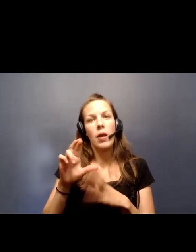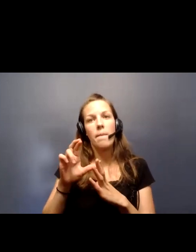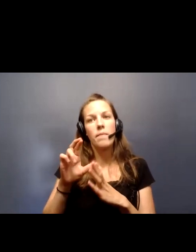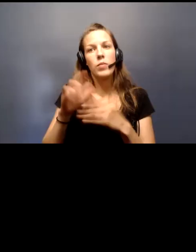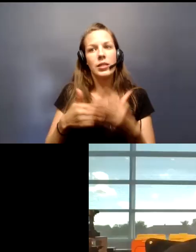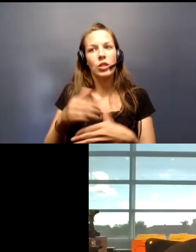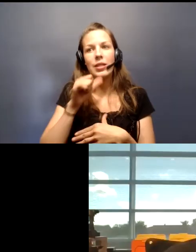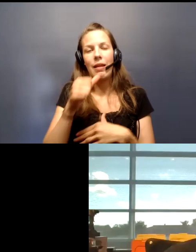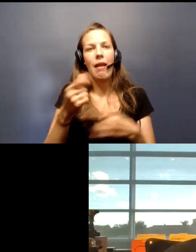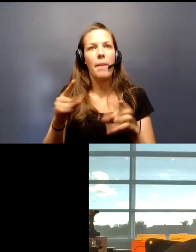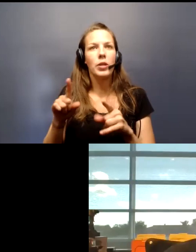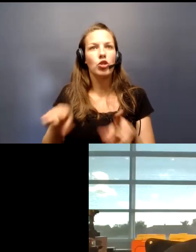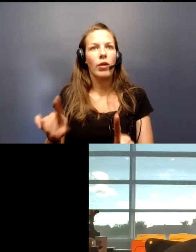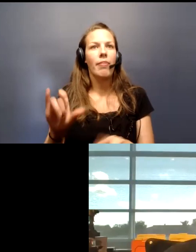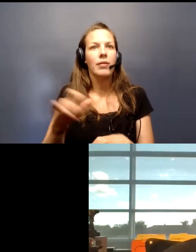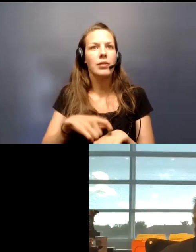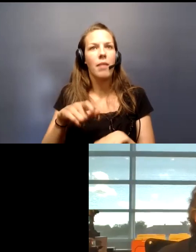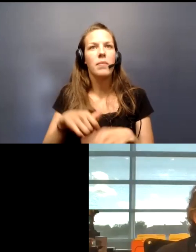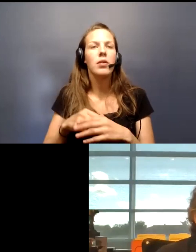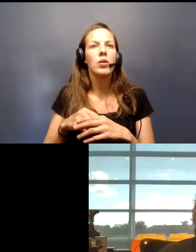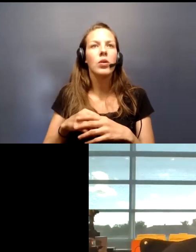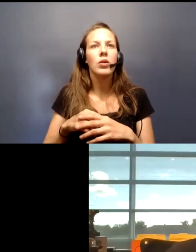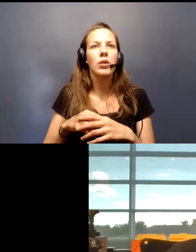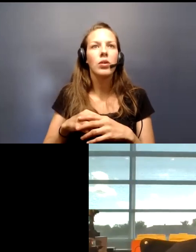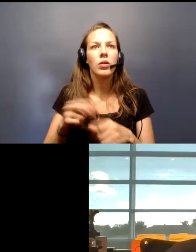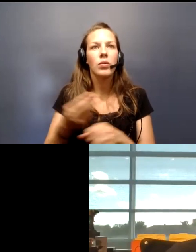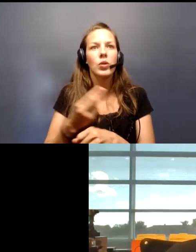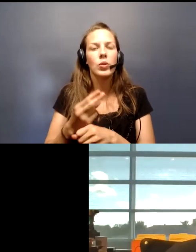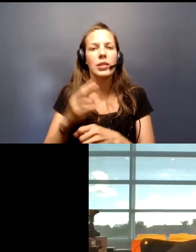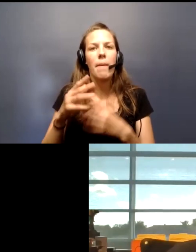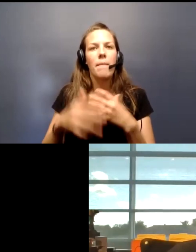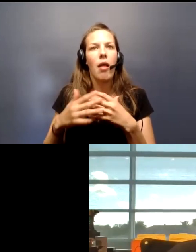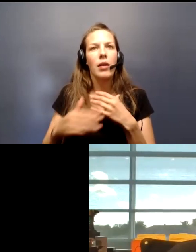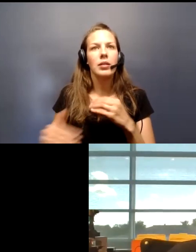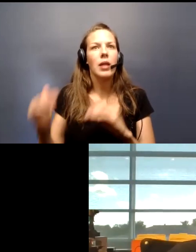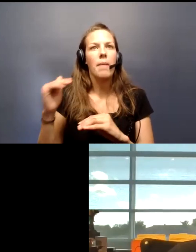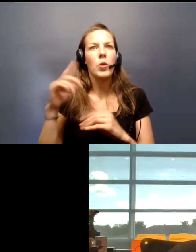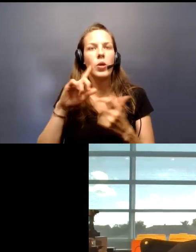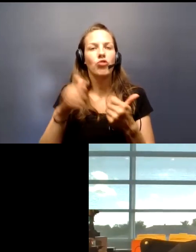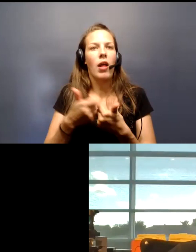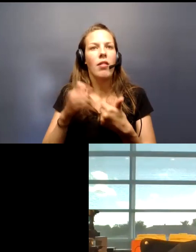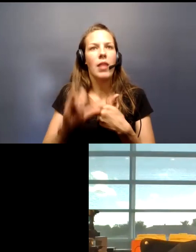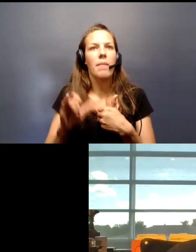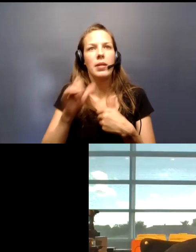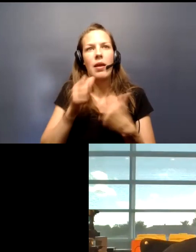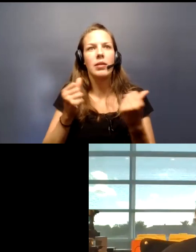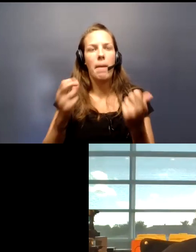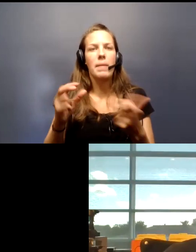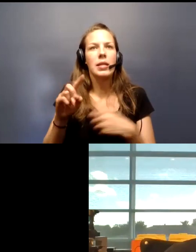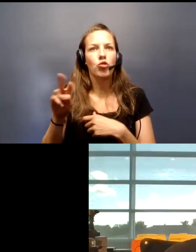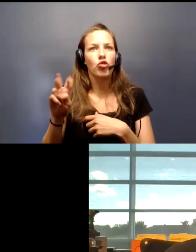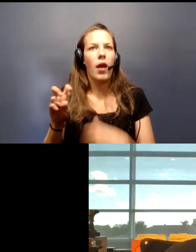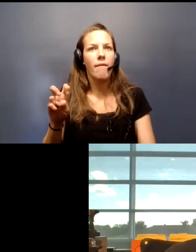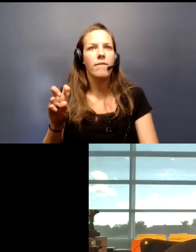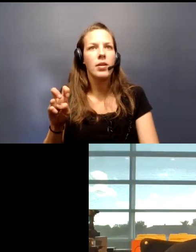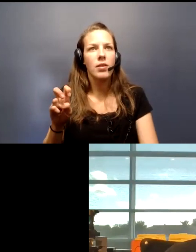didn't happen during that time frame so the use of blood is up. We're challenged by not having as many drives and we have